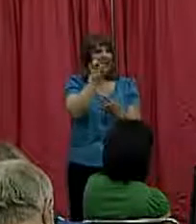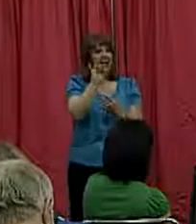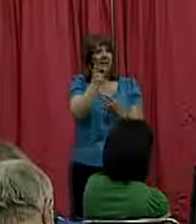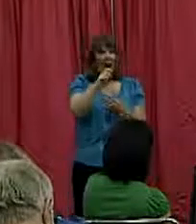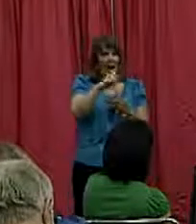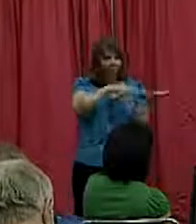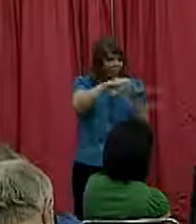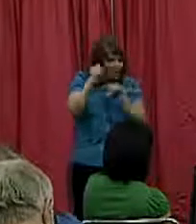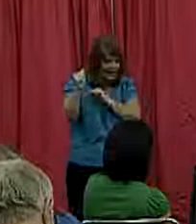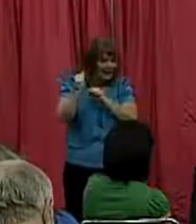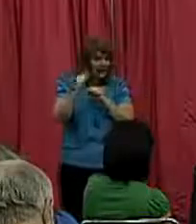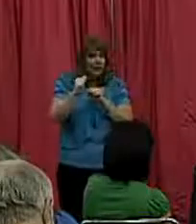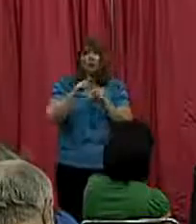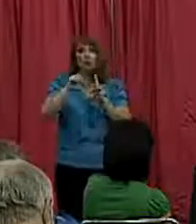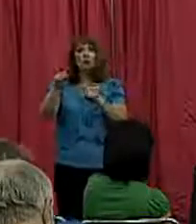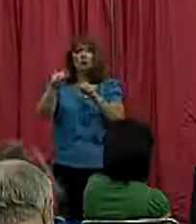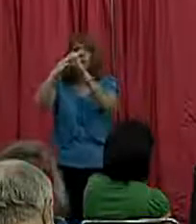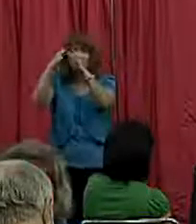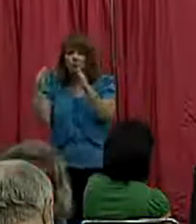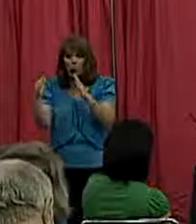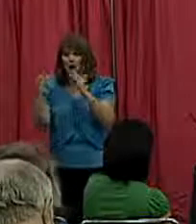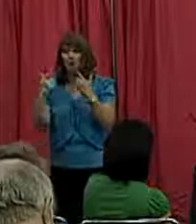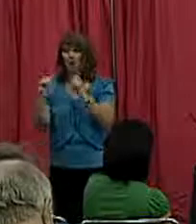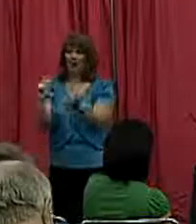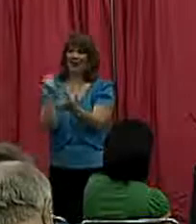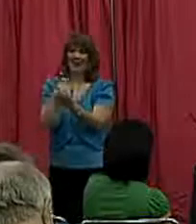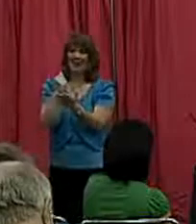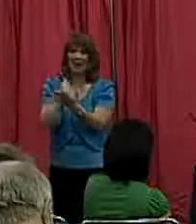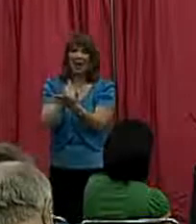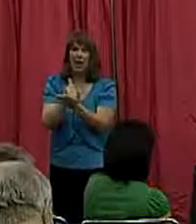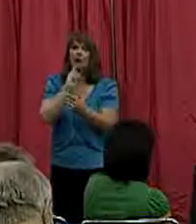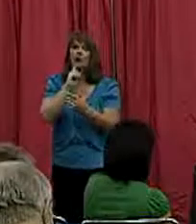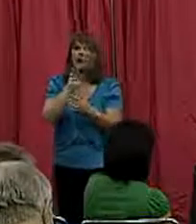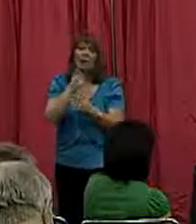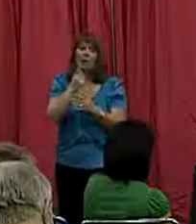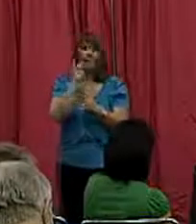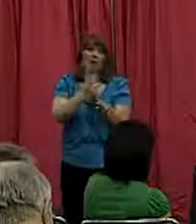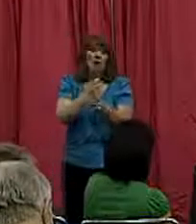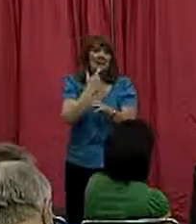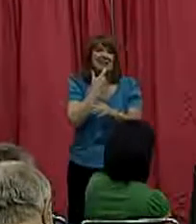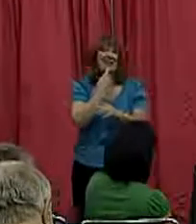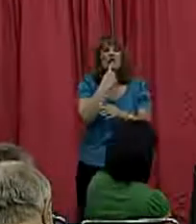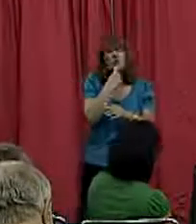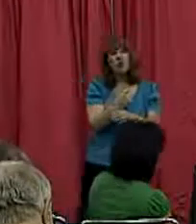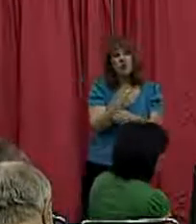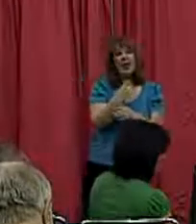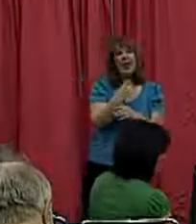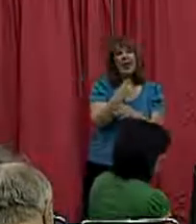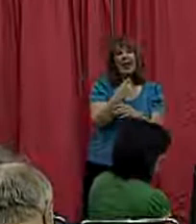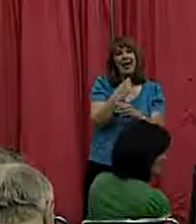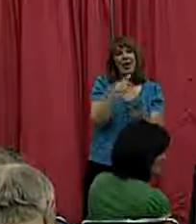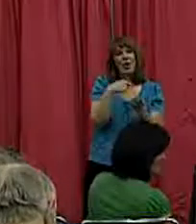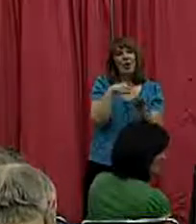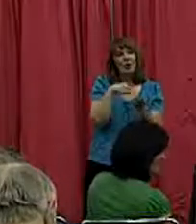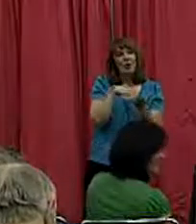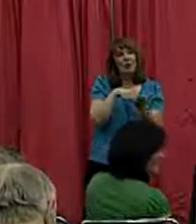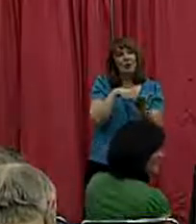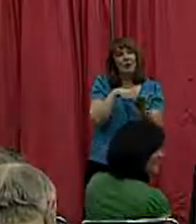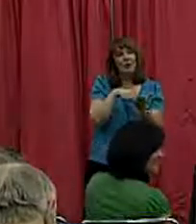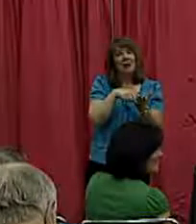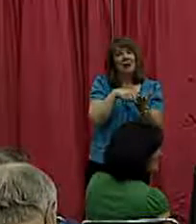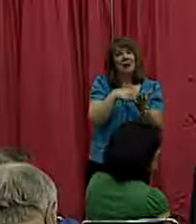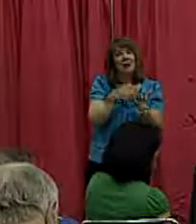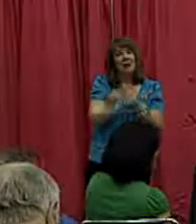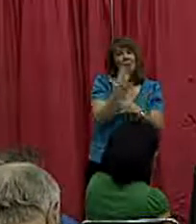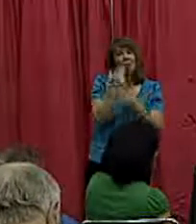a shelter and you try to get help, it's really hard to say I take a red pill in the morning and a blue one at lunch and I take six different